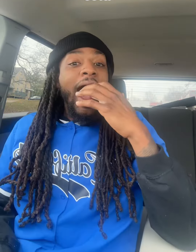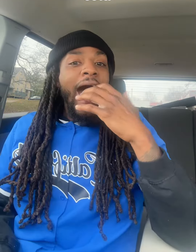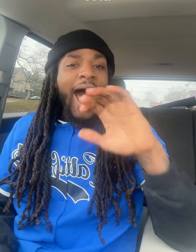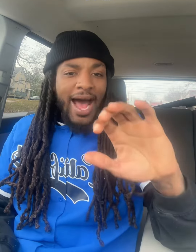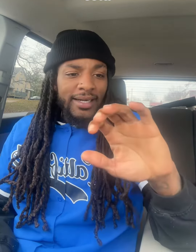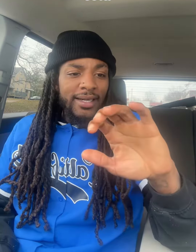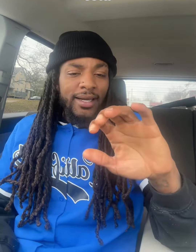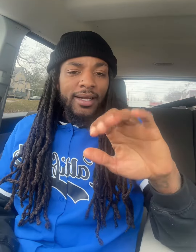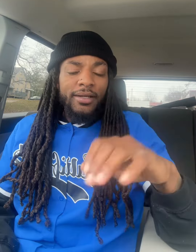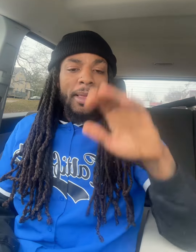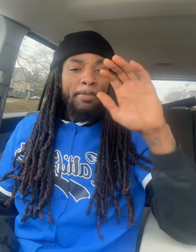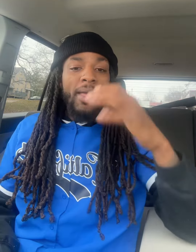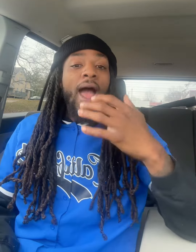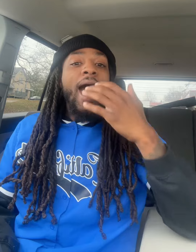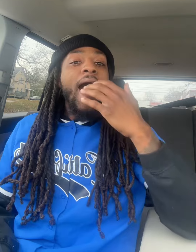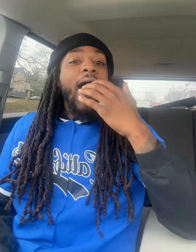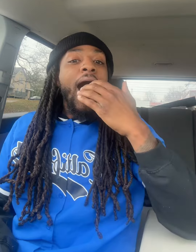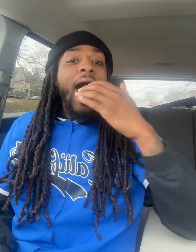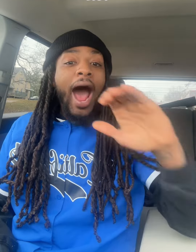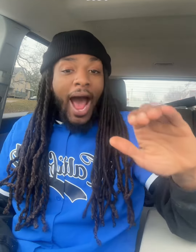Hot Hot